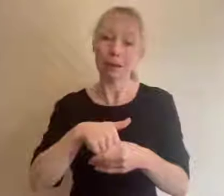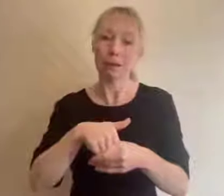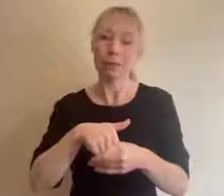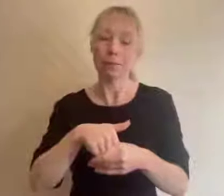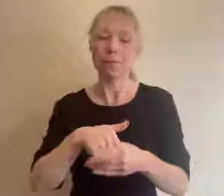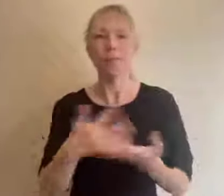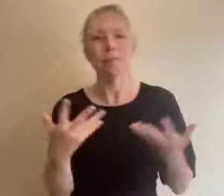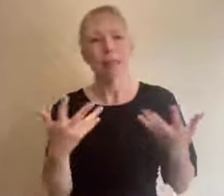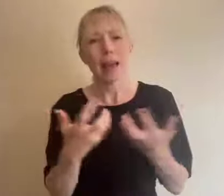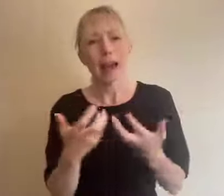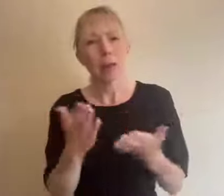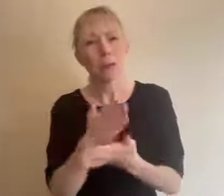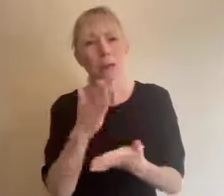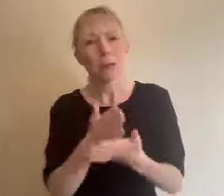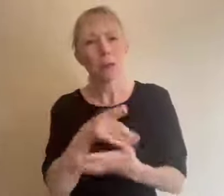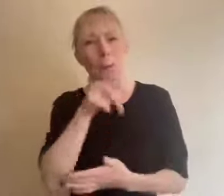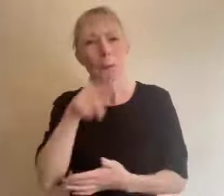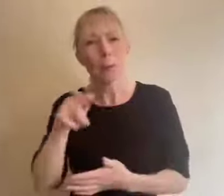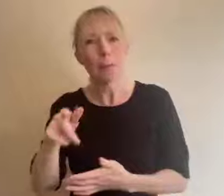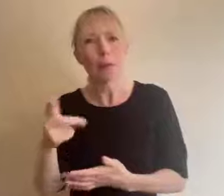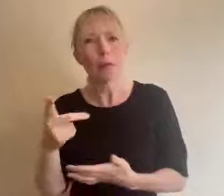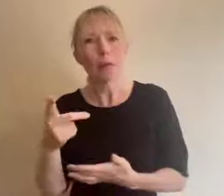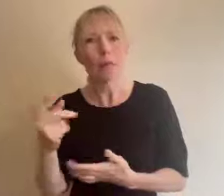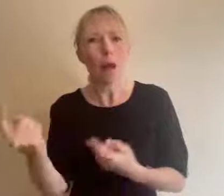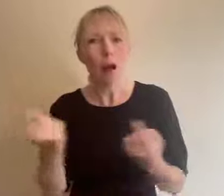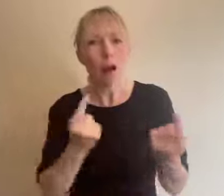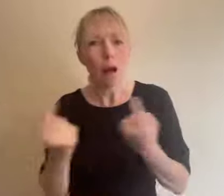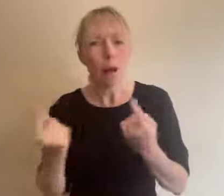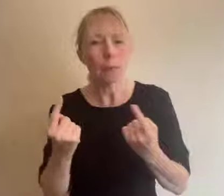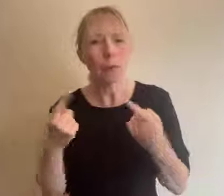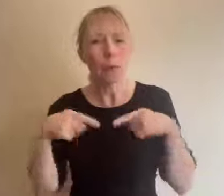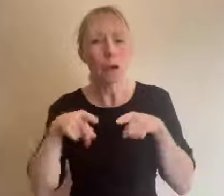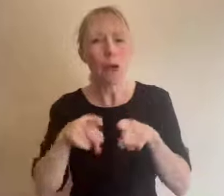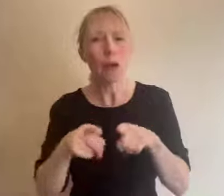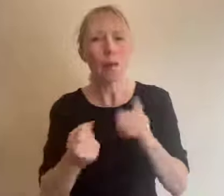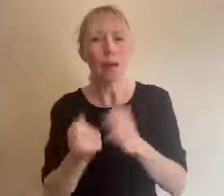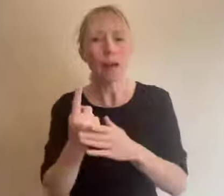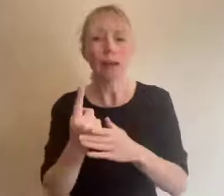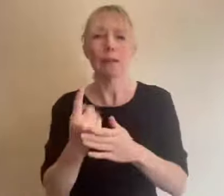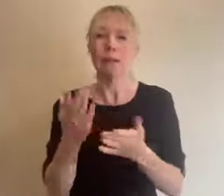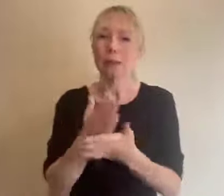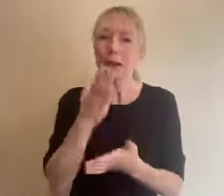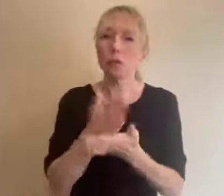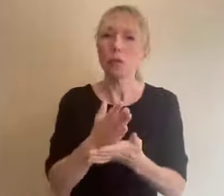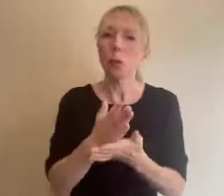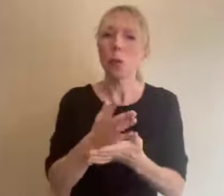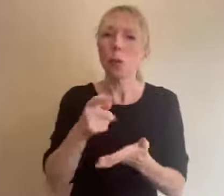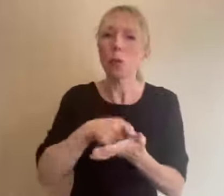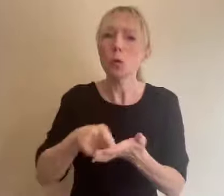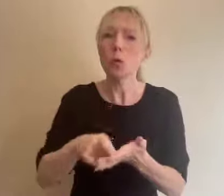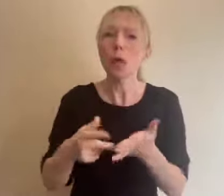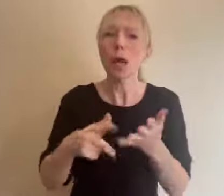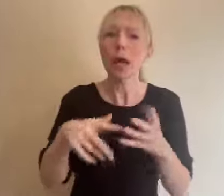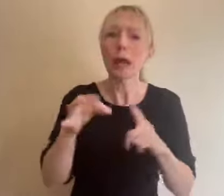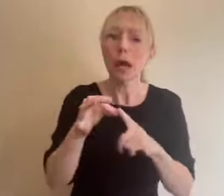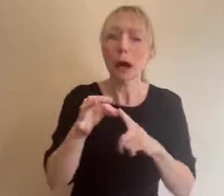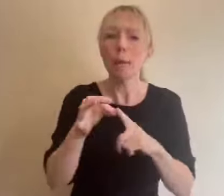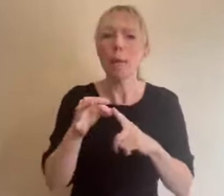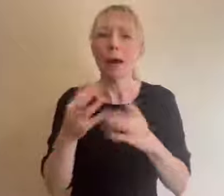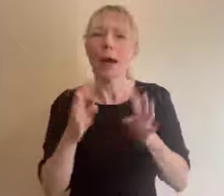hybrid event you'll need to make sure that your sign up and line up processes allow both digital and in-person participants to